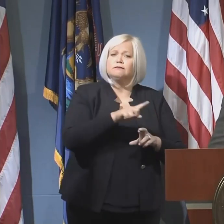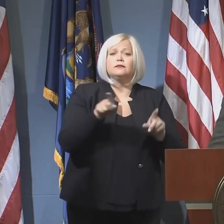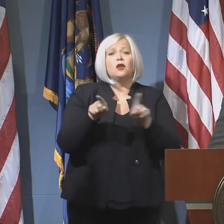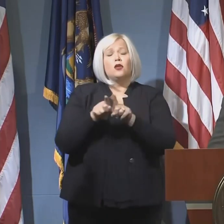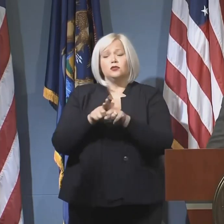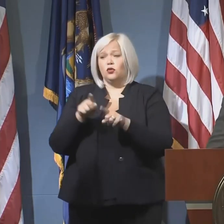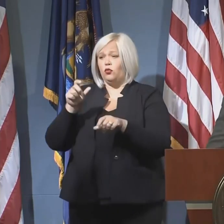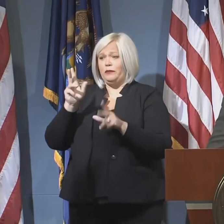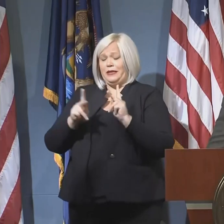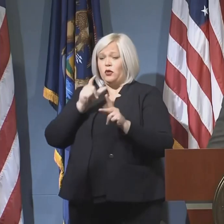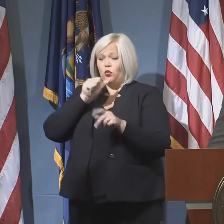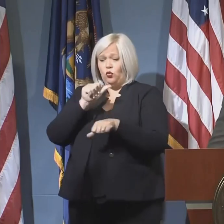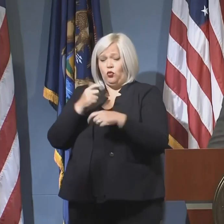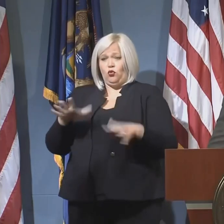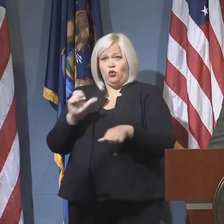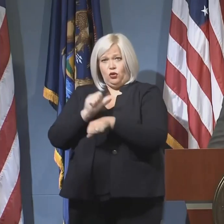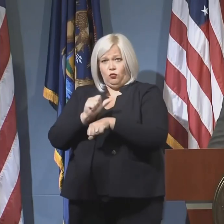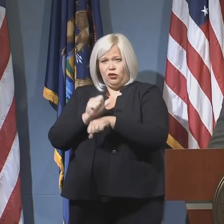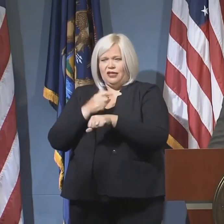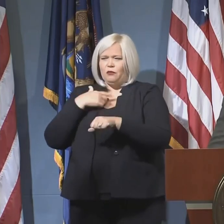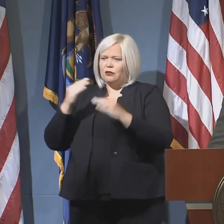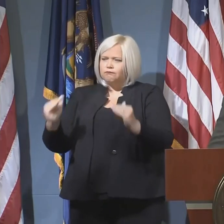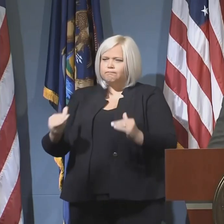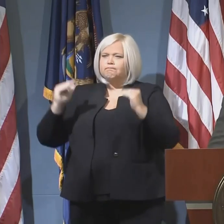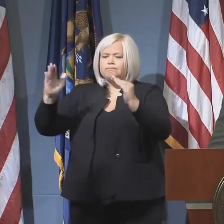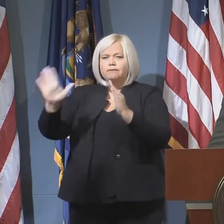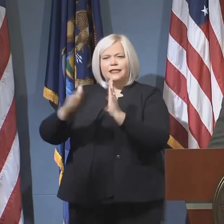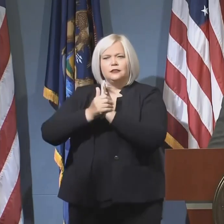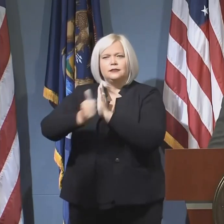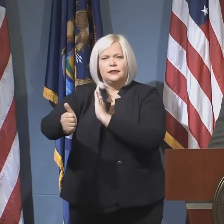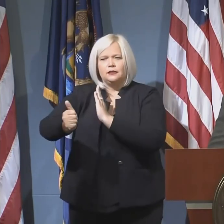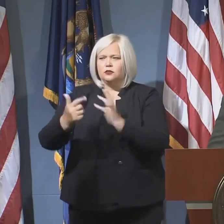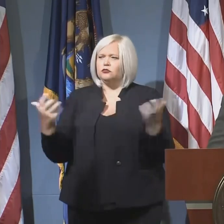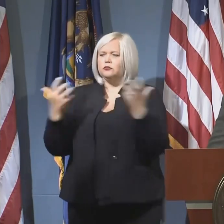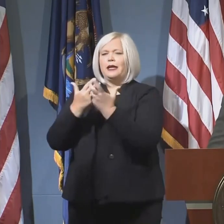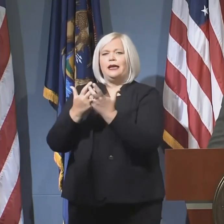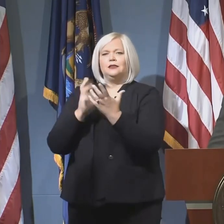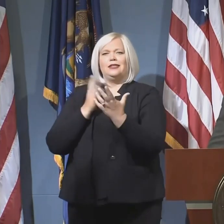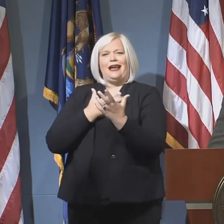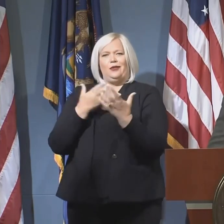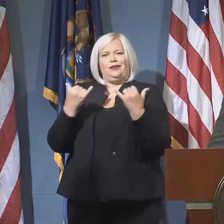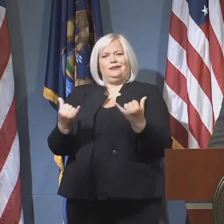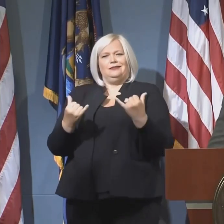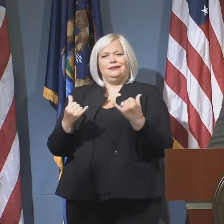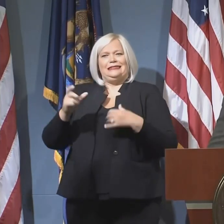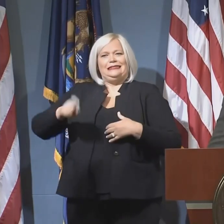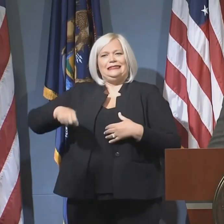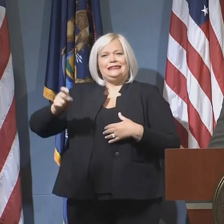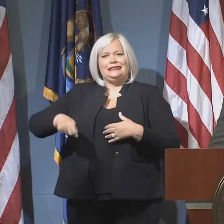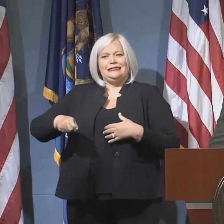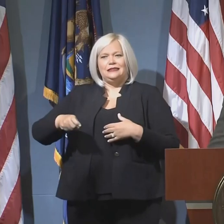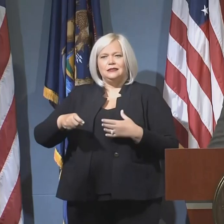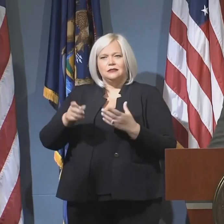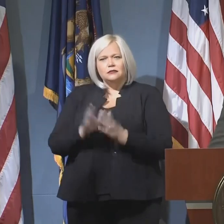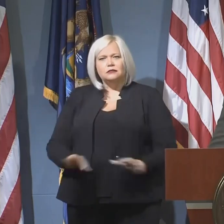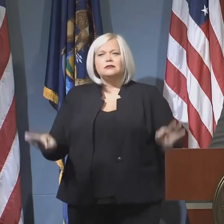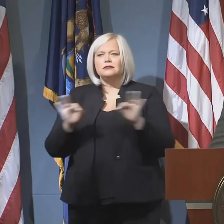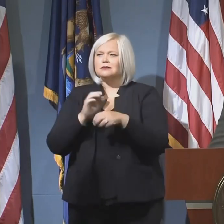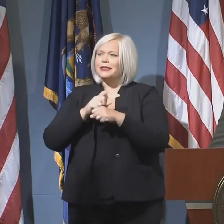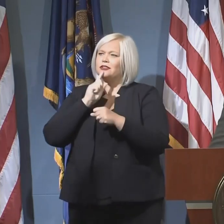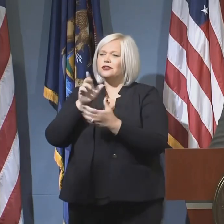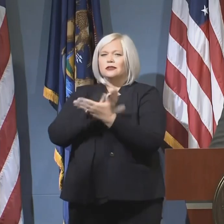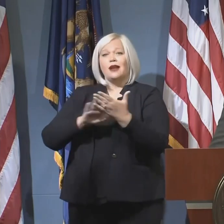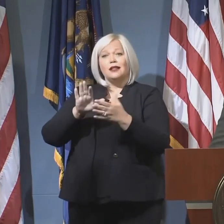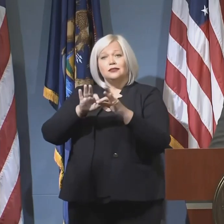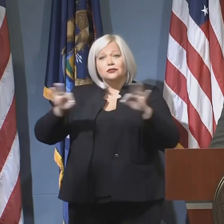upskill our workers to meet the needs of the 21st century economy. The program is flexible so that essential workers can pursue a college